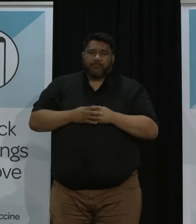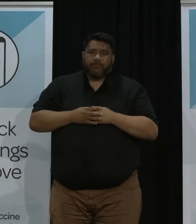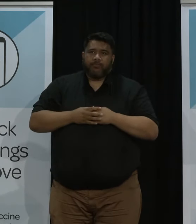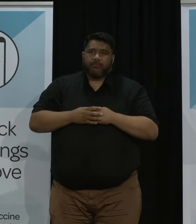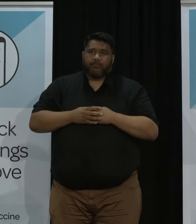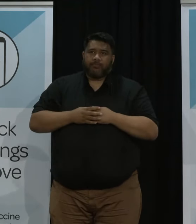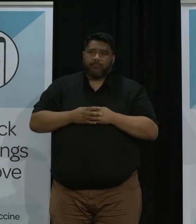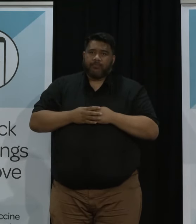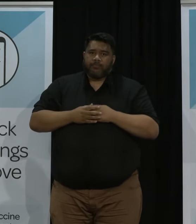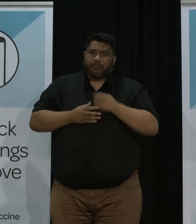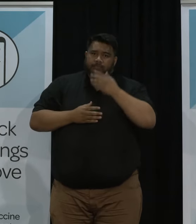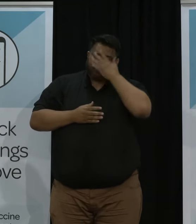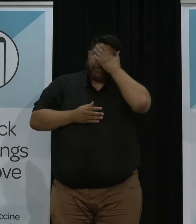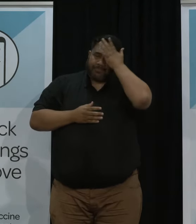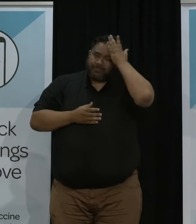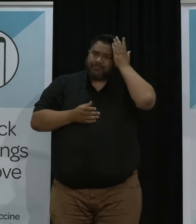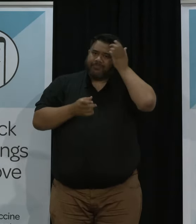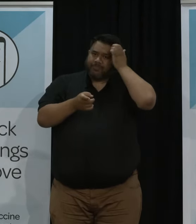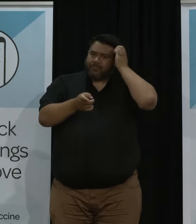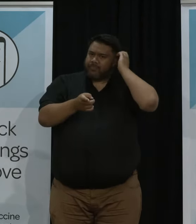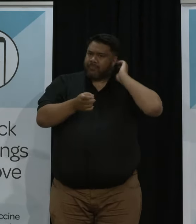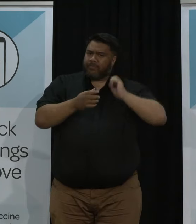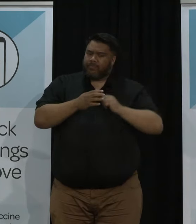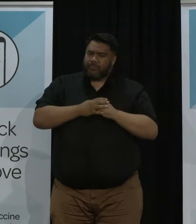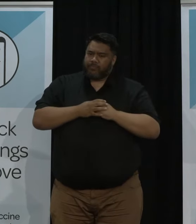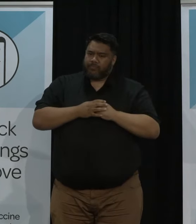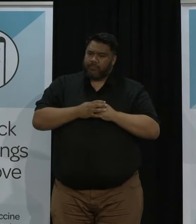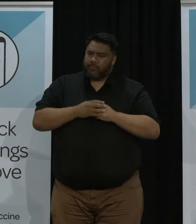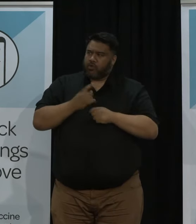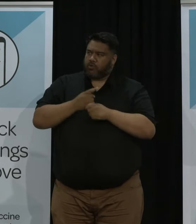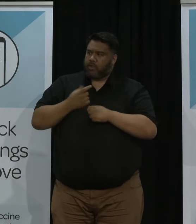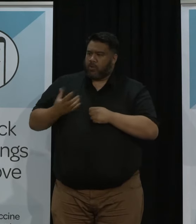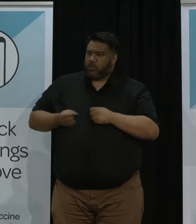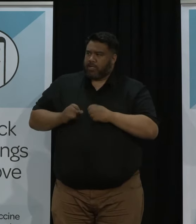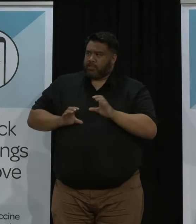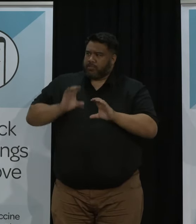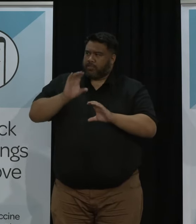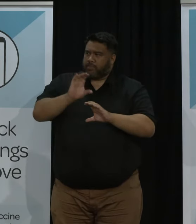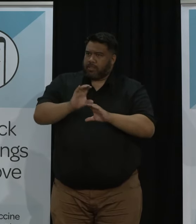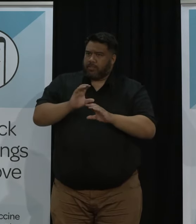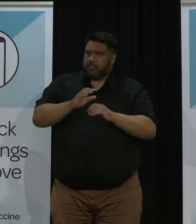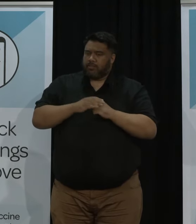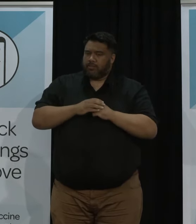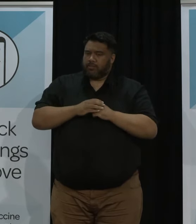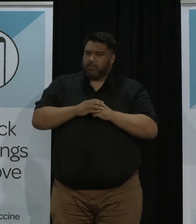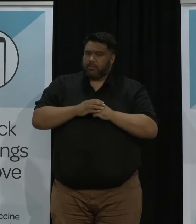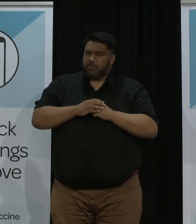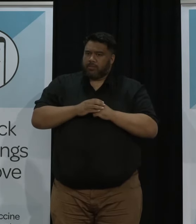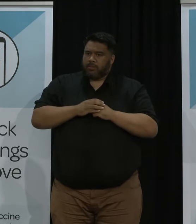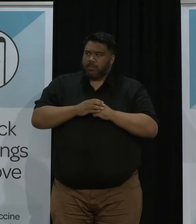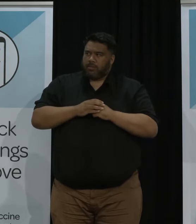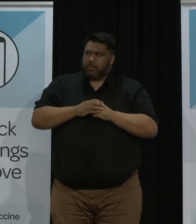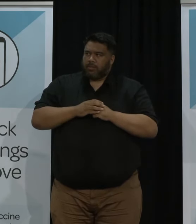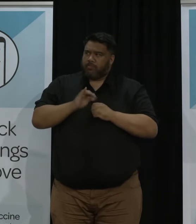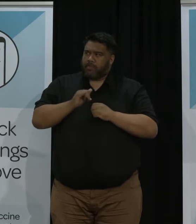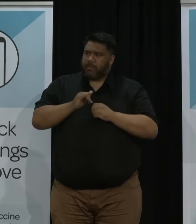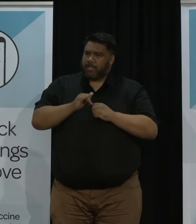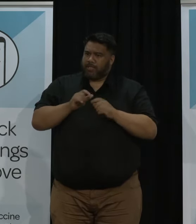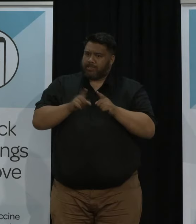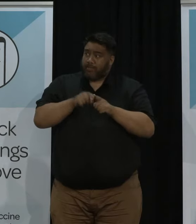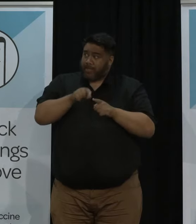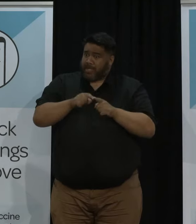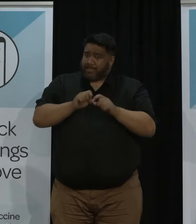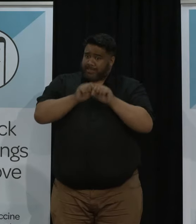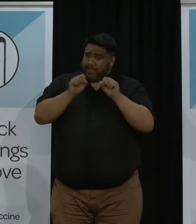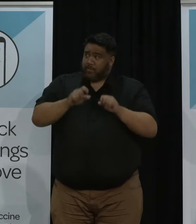system as you did to the wage subsidy where employees could escalate it Yeah and so